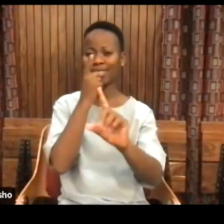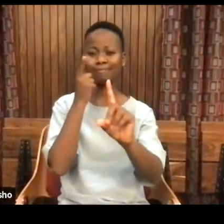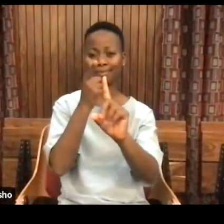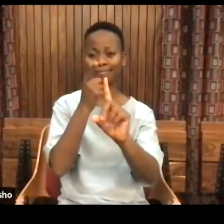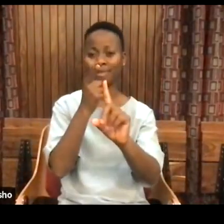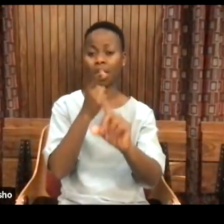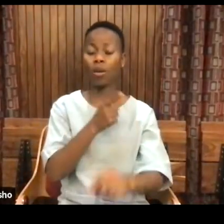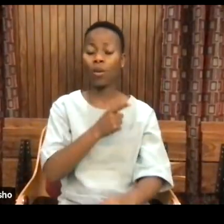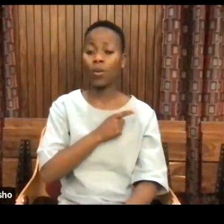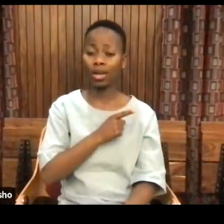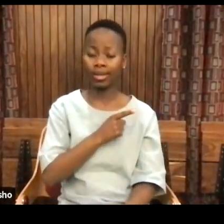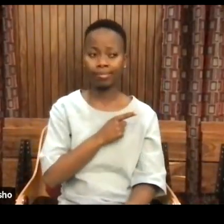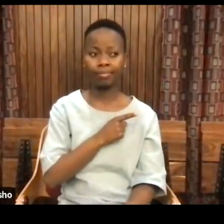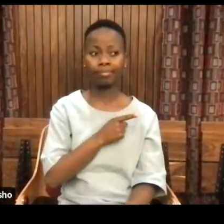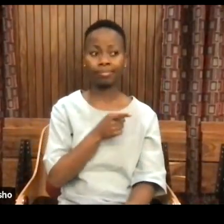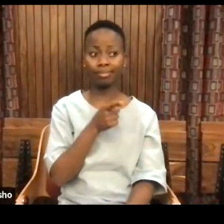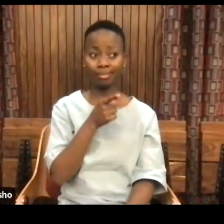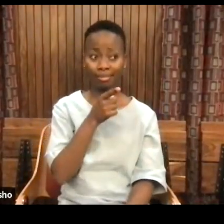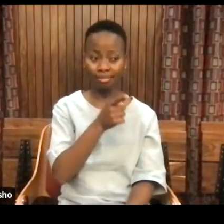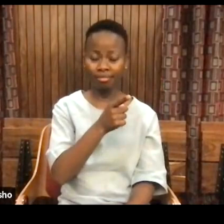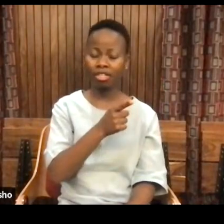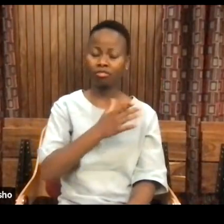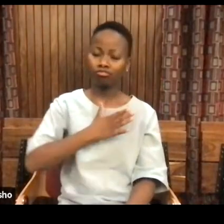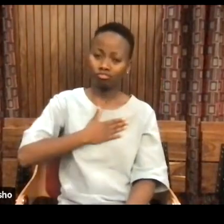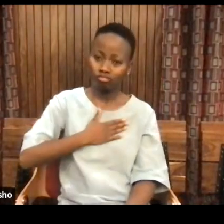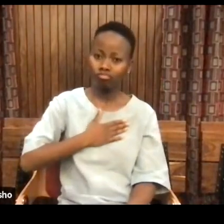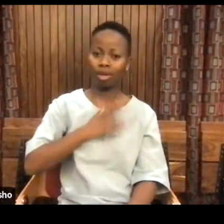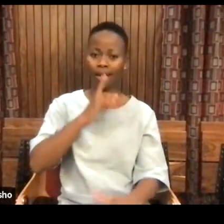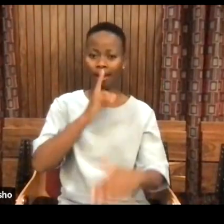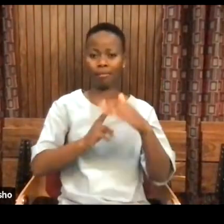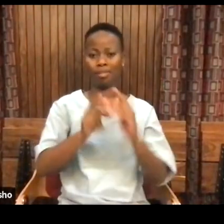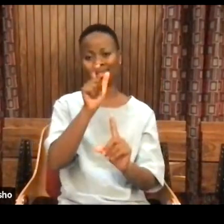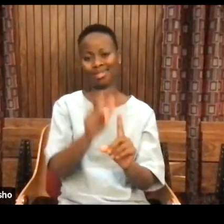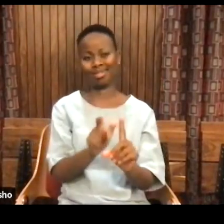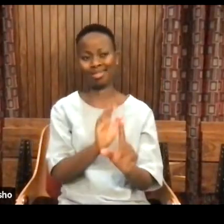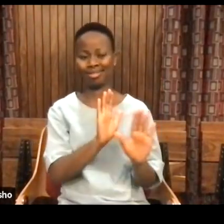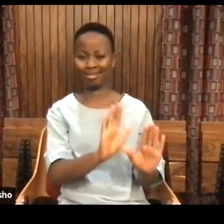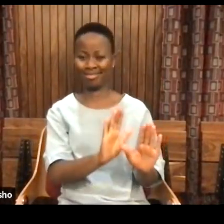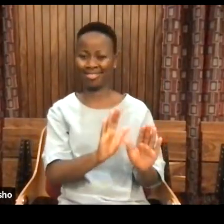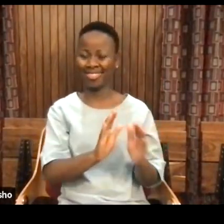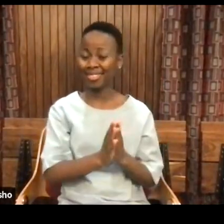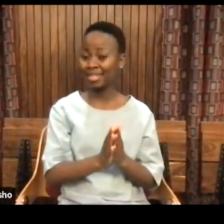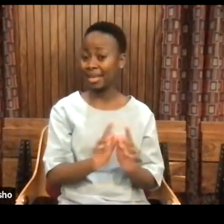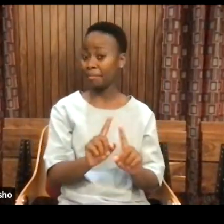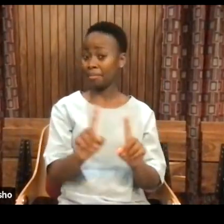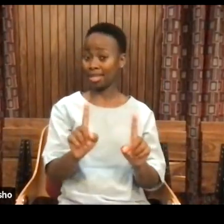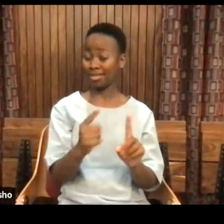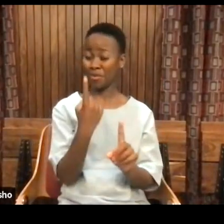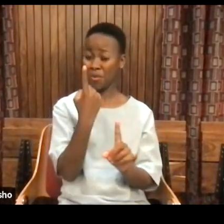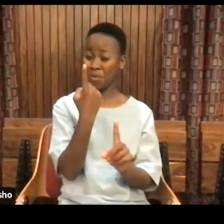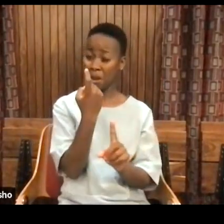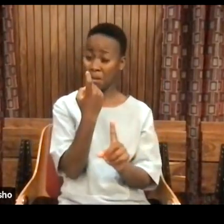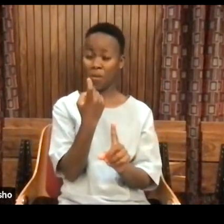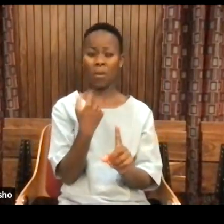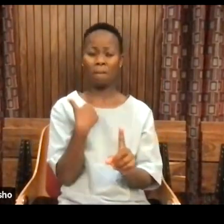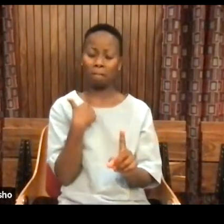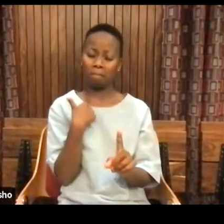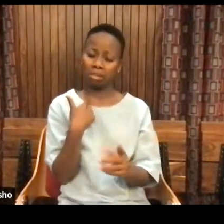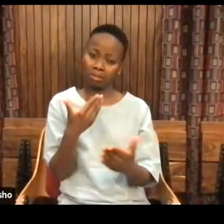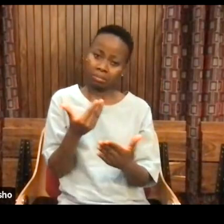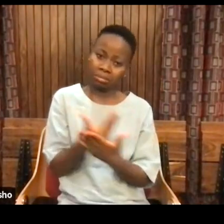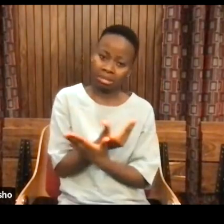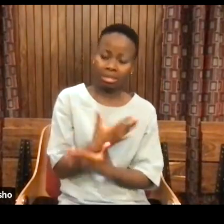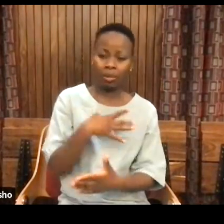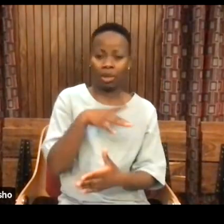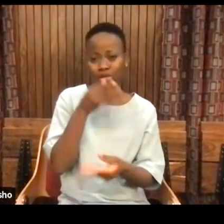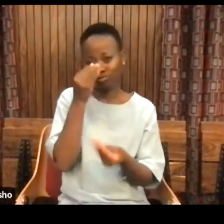part of a professor's humility and all that. But I think one accolades that I can't resist the